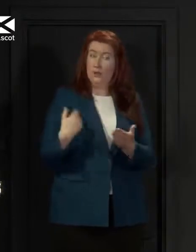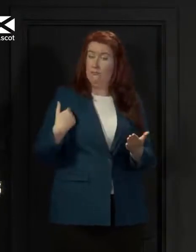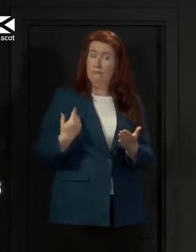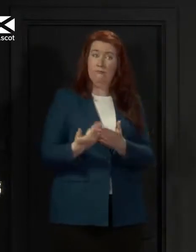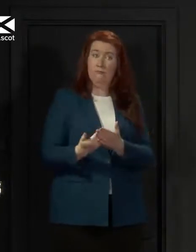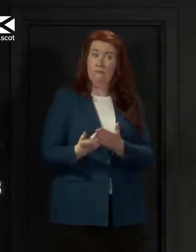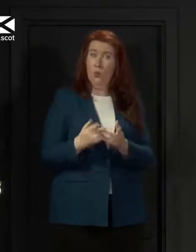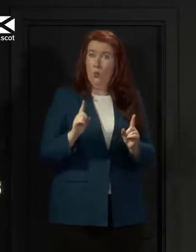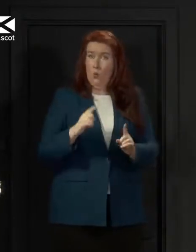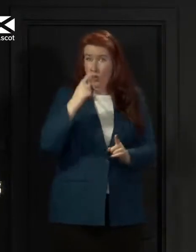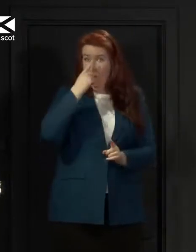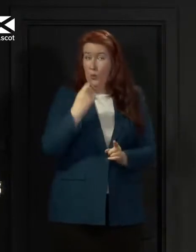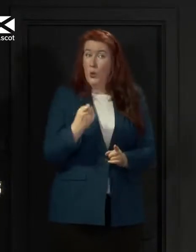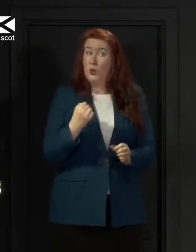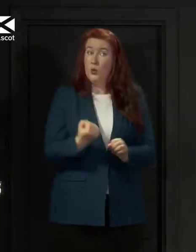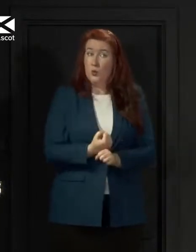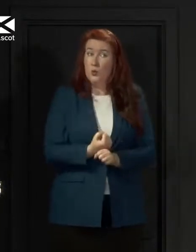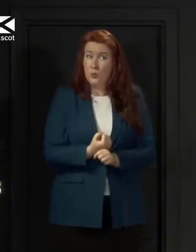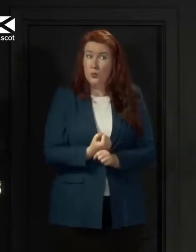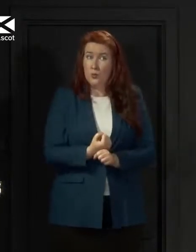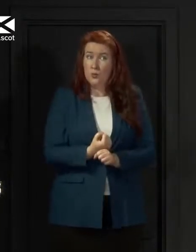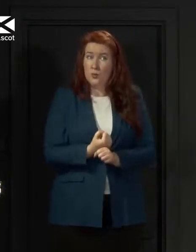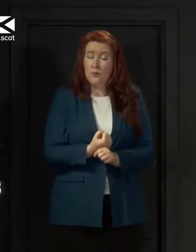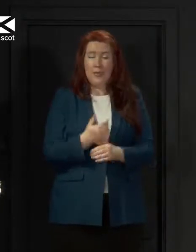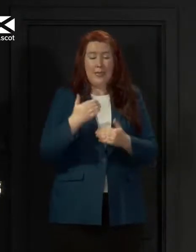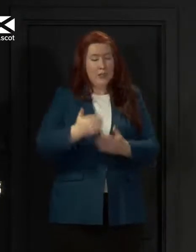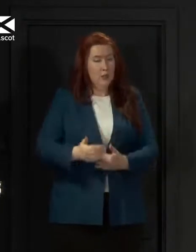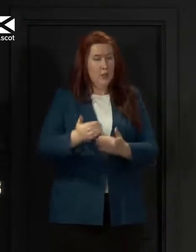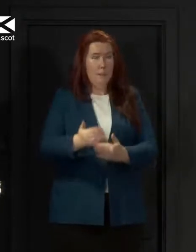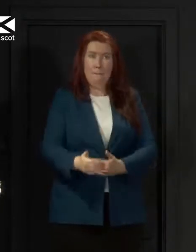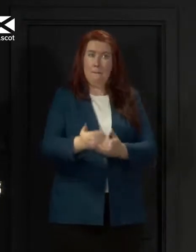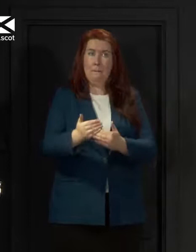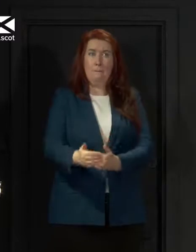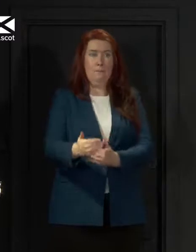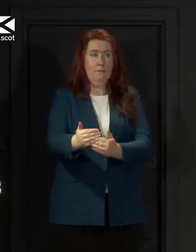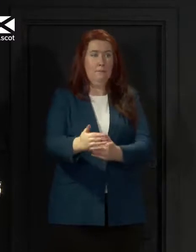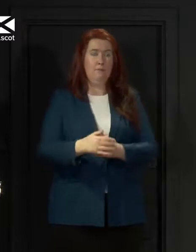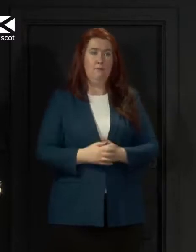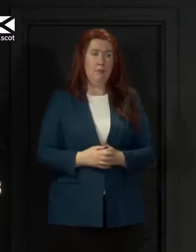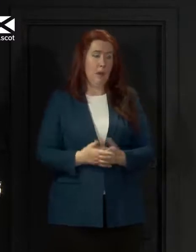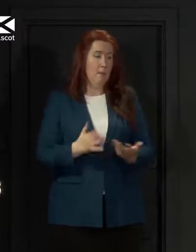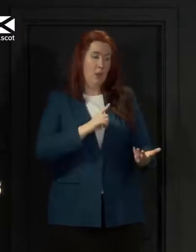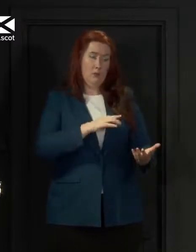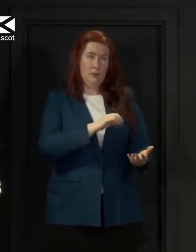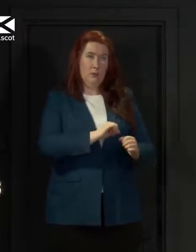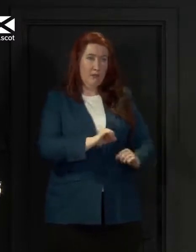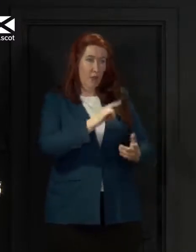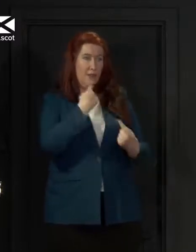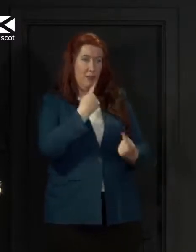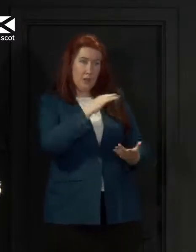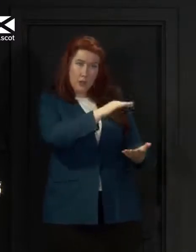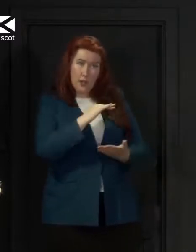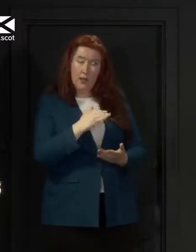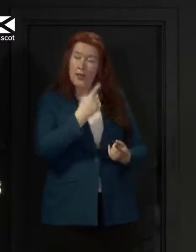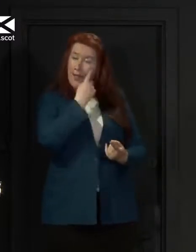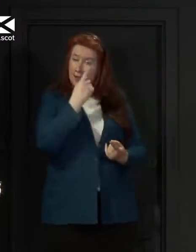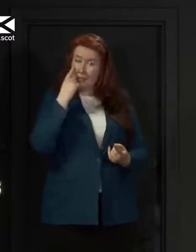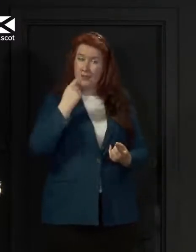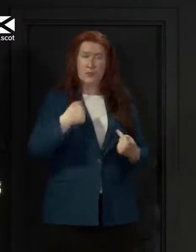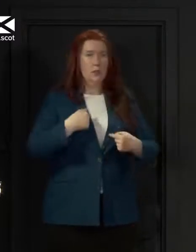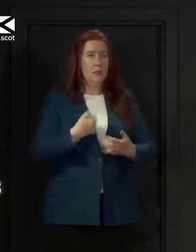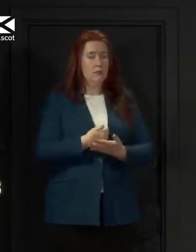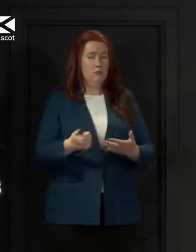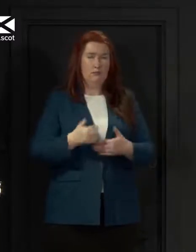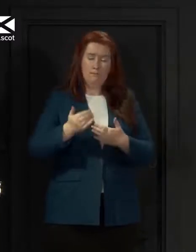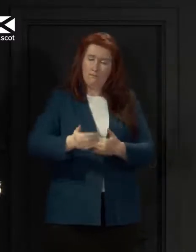believed we could take in the circumstances at each step as we had that information, that evidence and responded